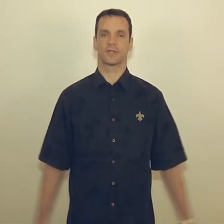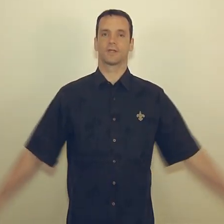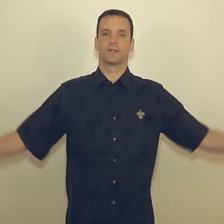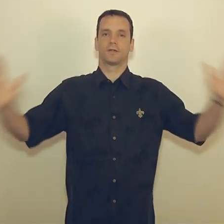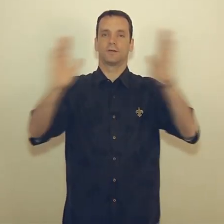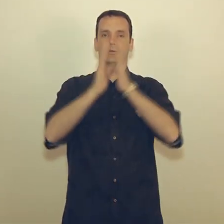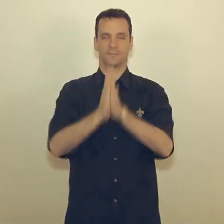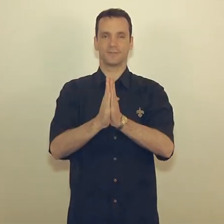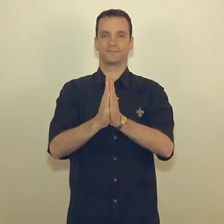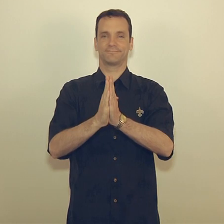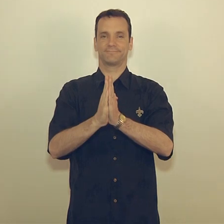Amen.